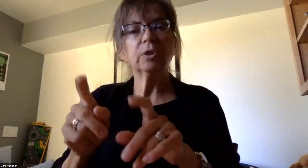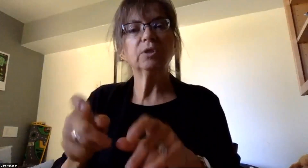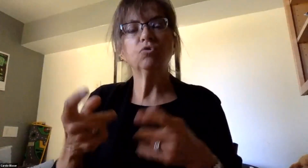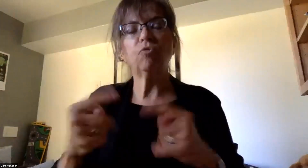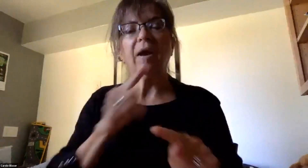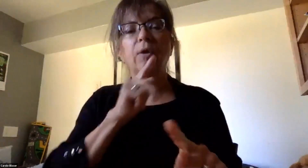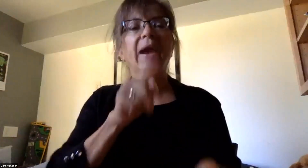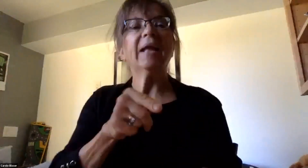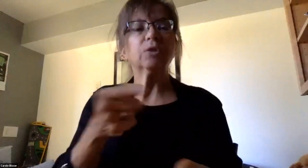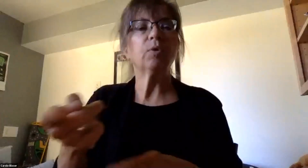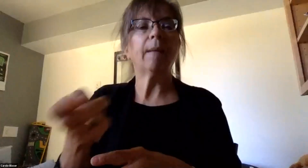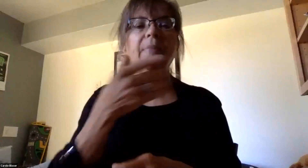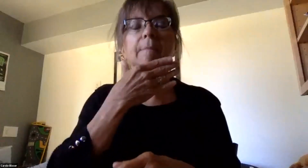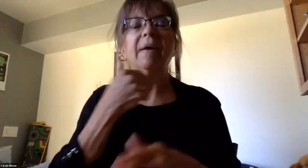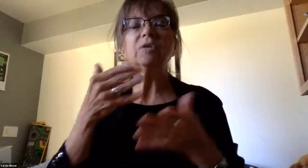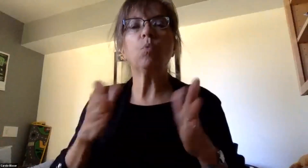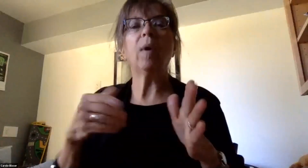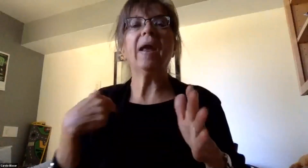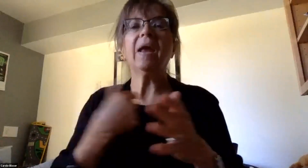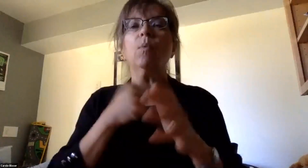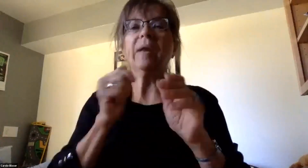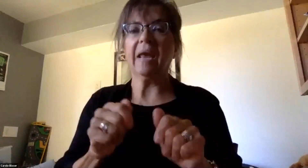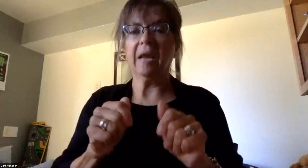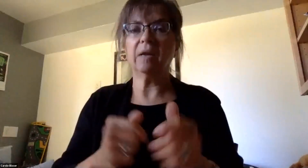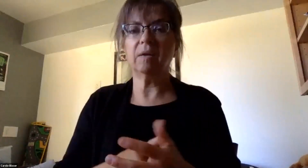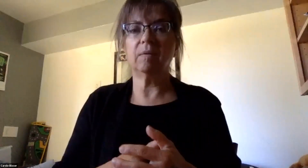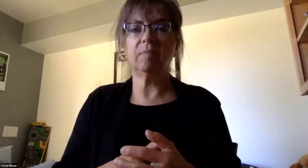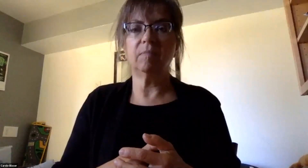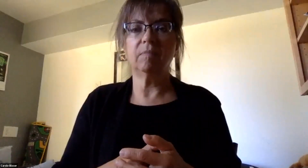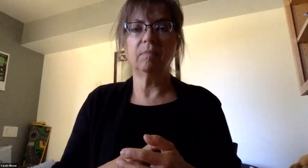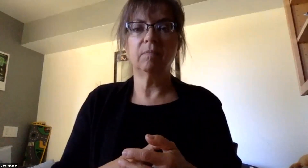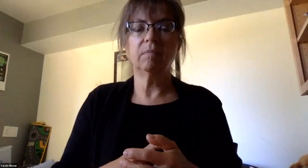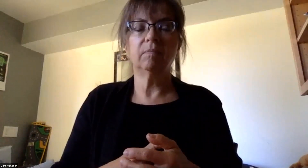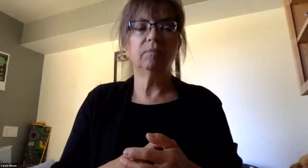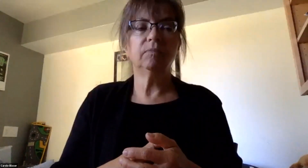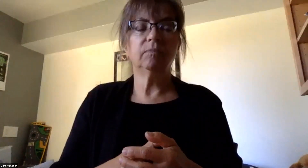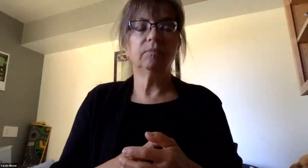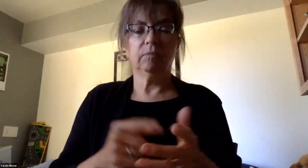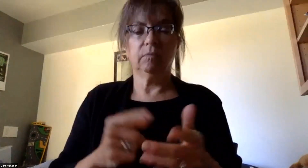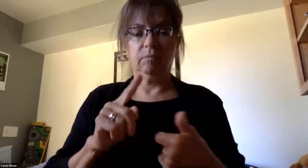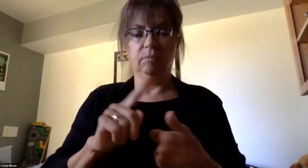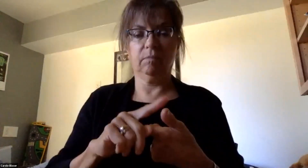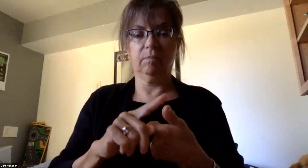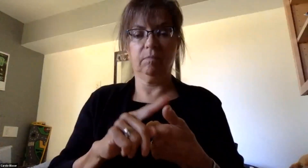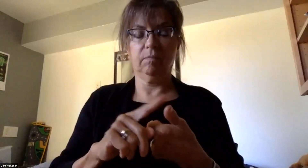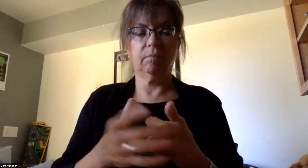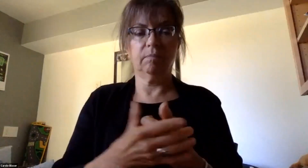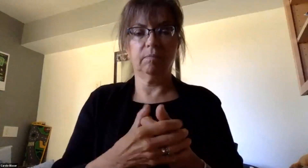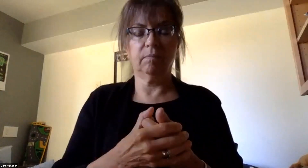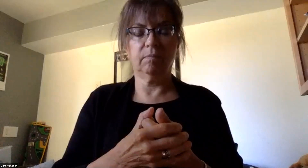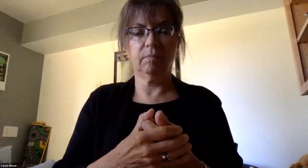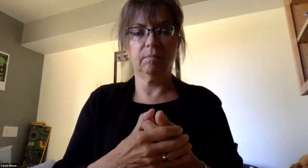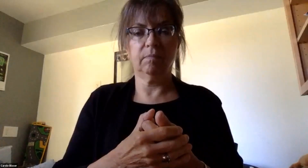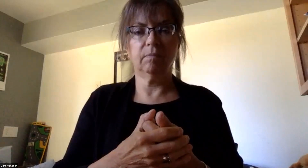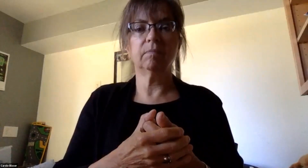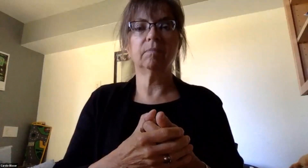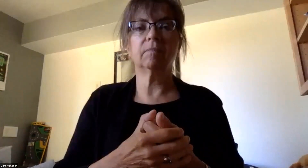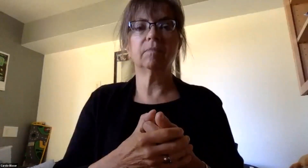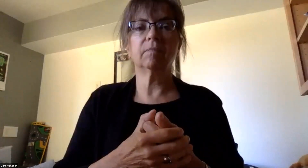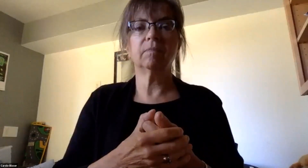answer those in the best way that we can. So we'll start with the first question.